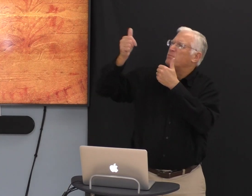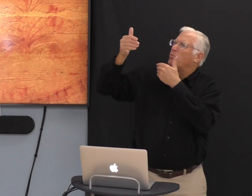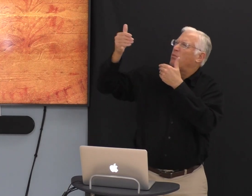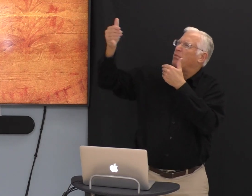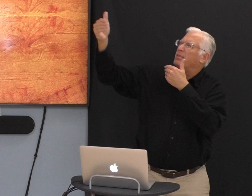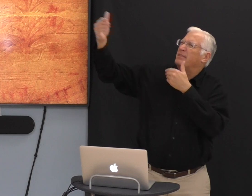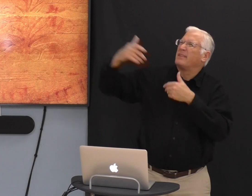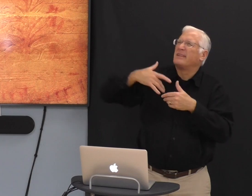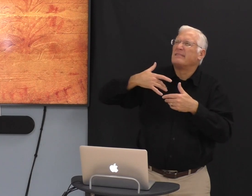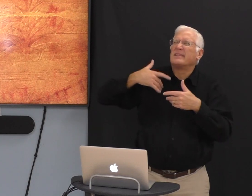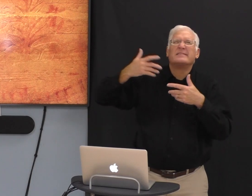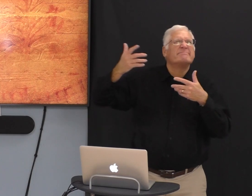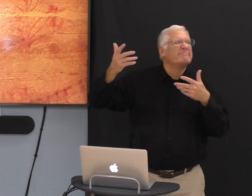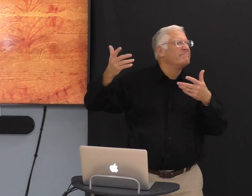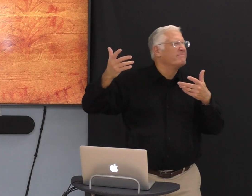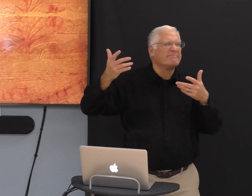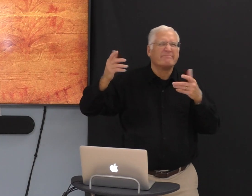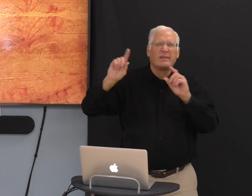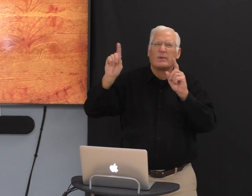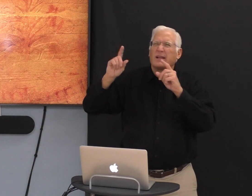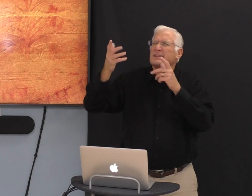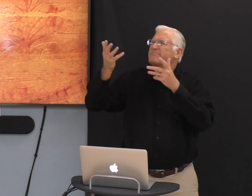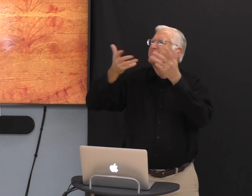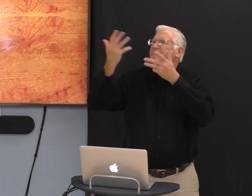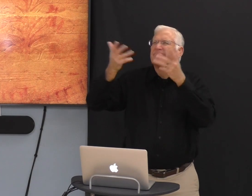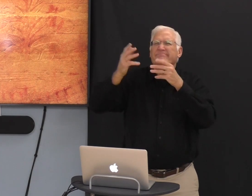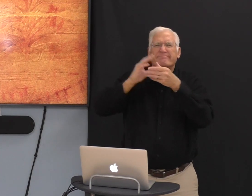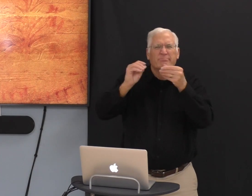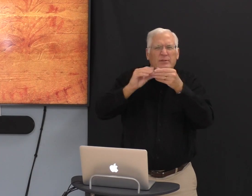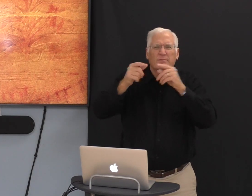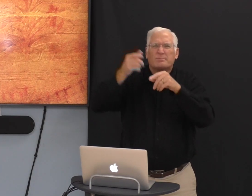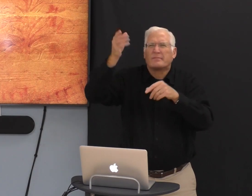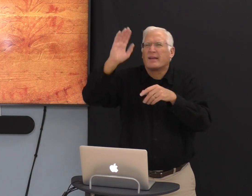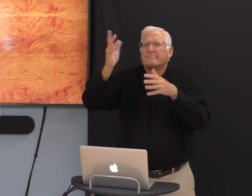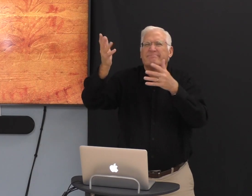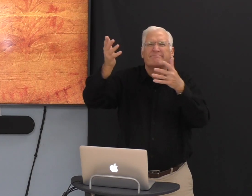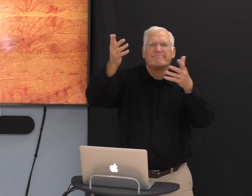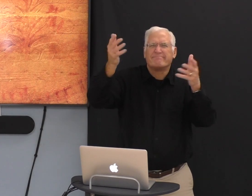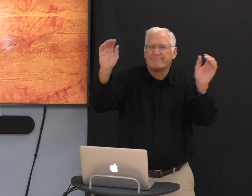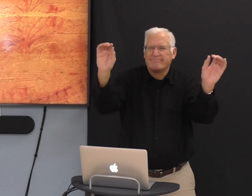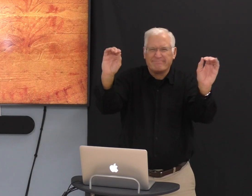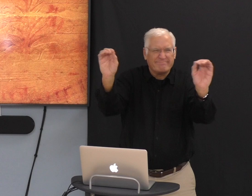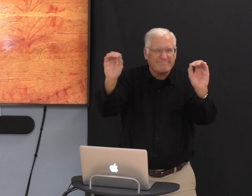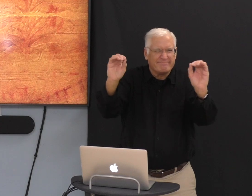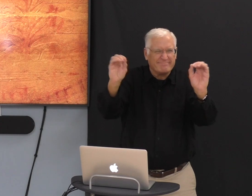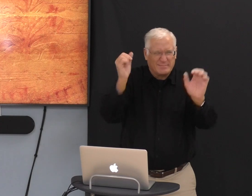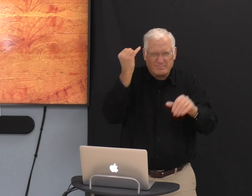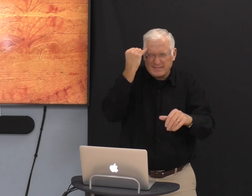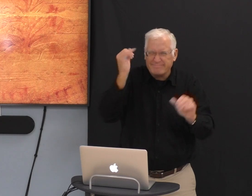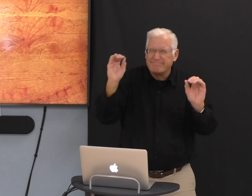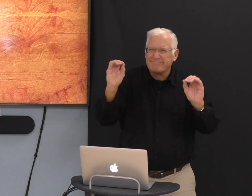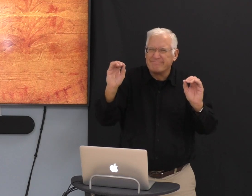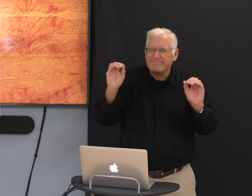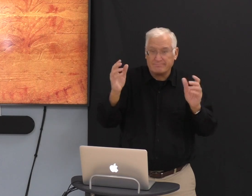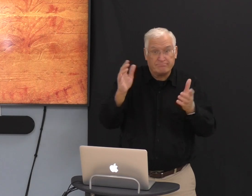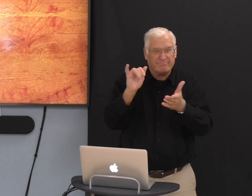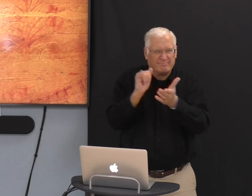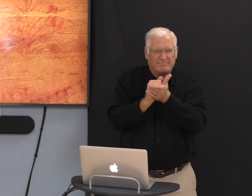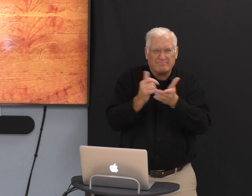400 years Israel had not heard from God. How they would have felt. Could you imagine